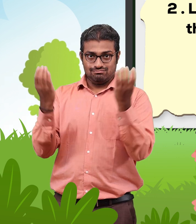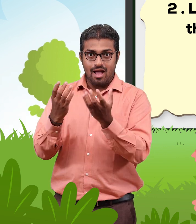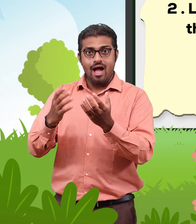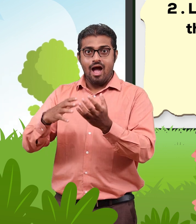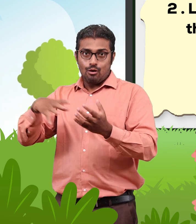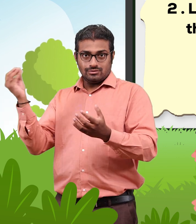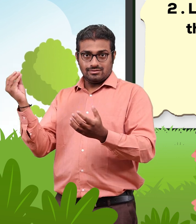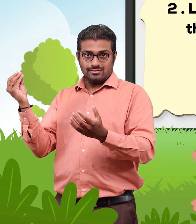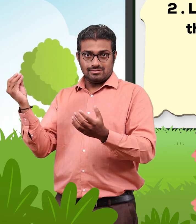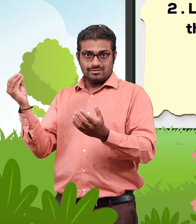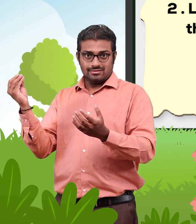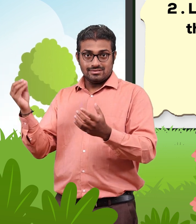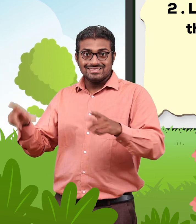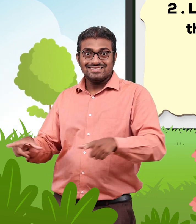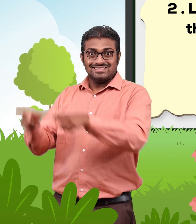and under the tree.